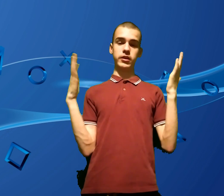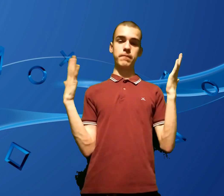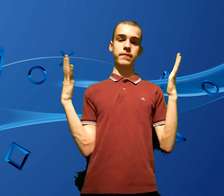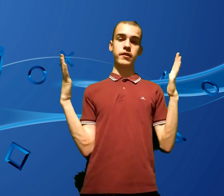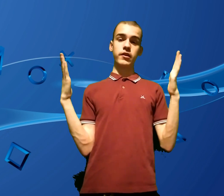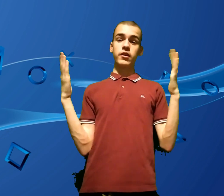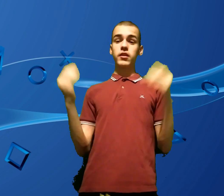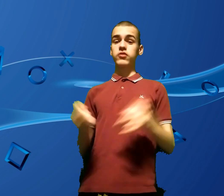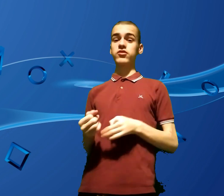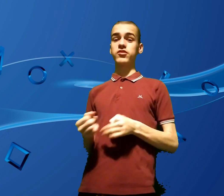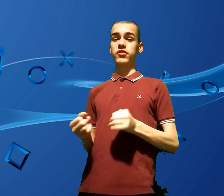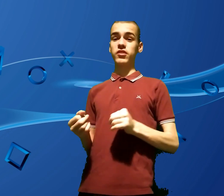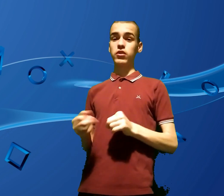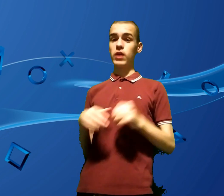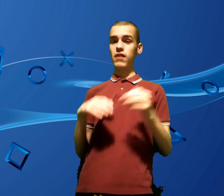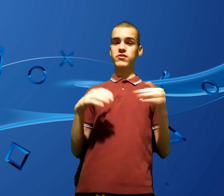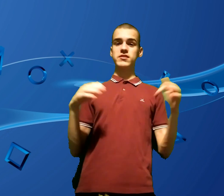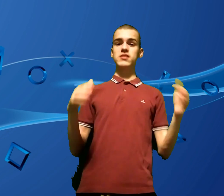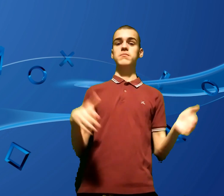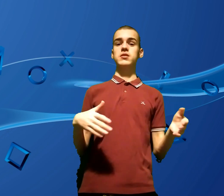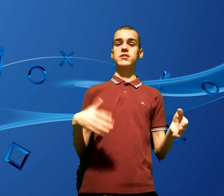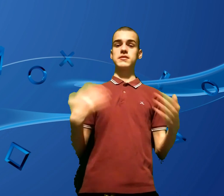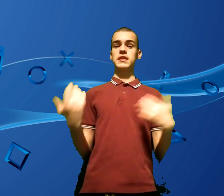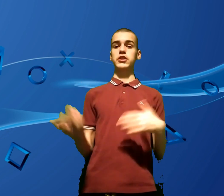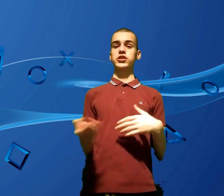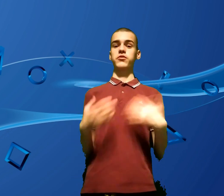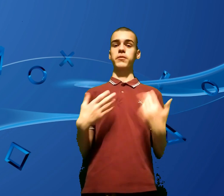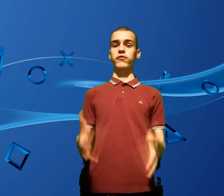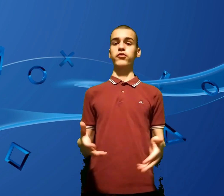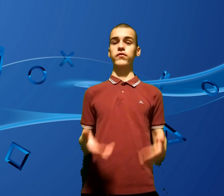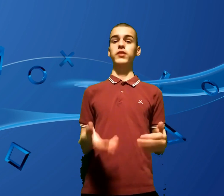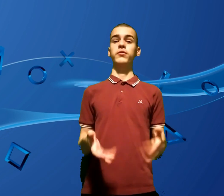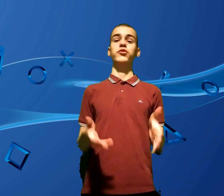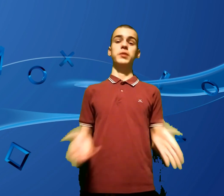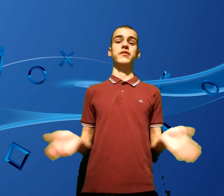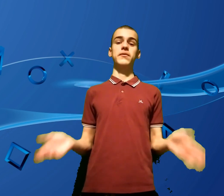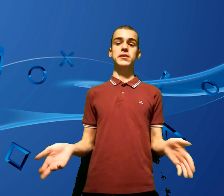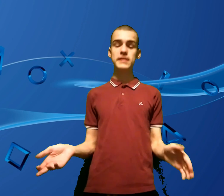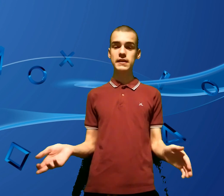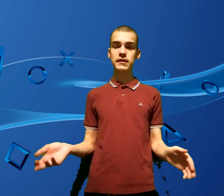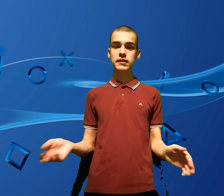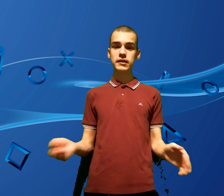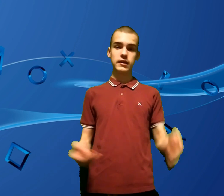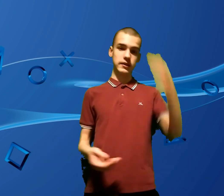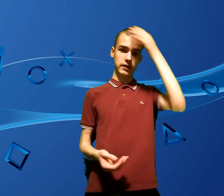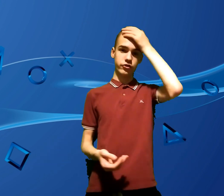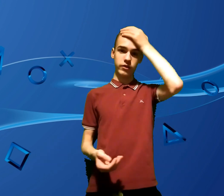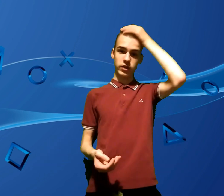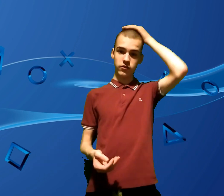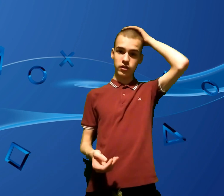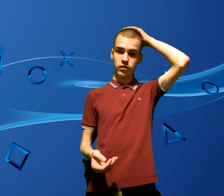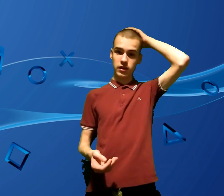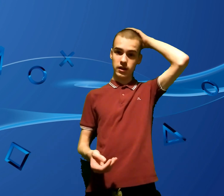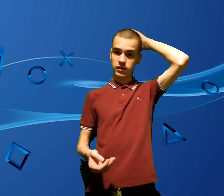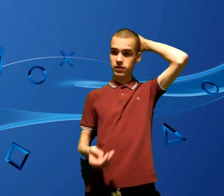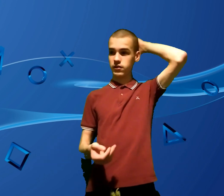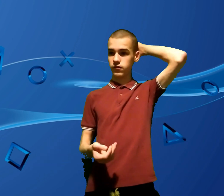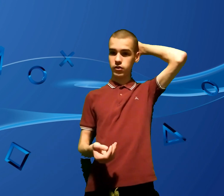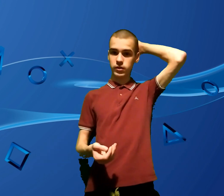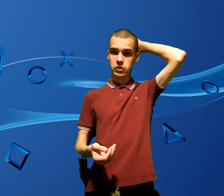just to say you haven't seen me since last year. It's my first video in 2017. And I actually have less hair than I had the last video I've